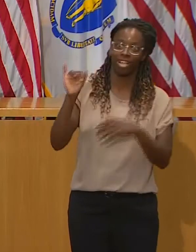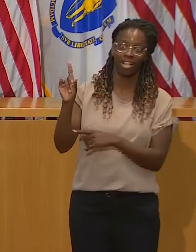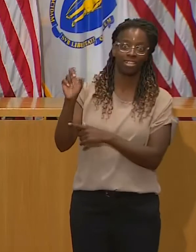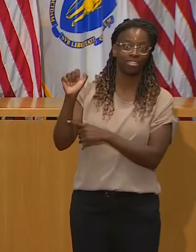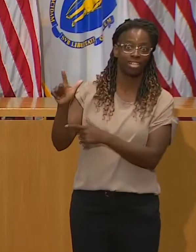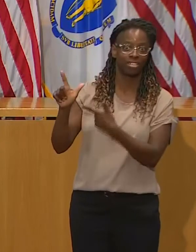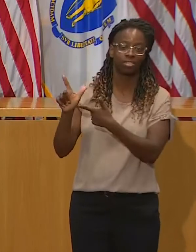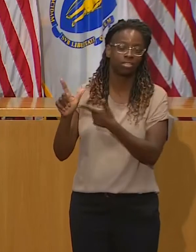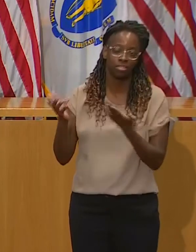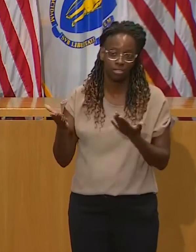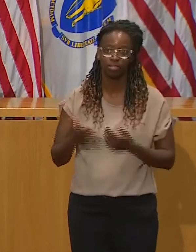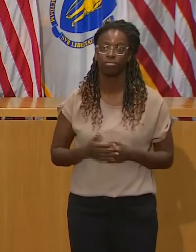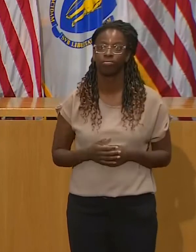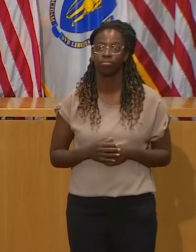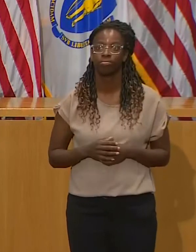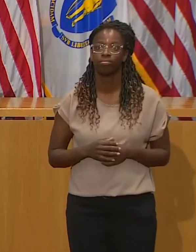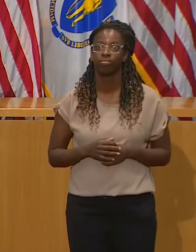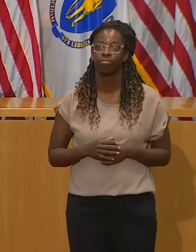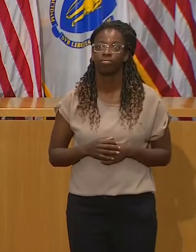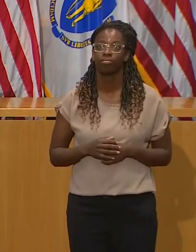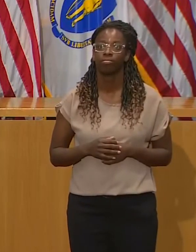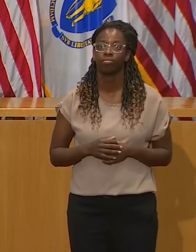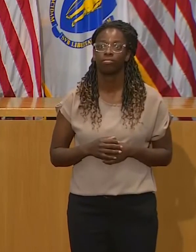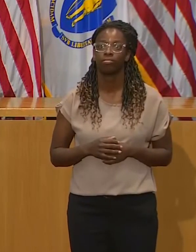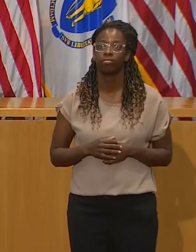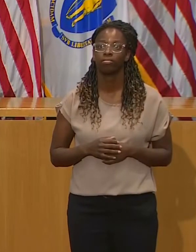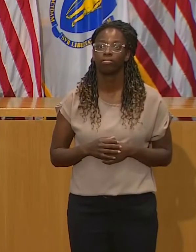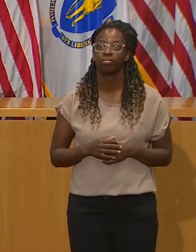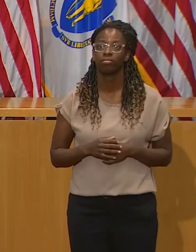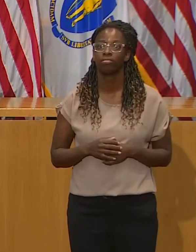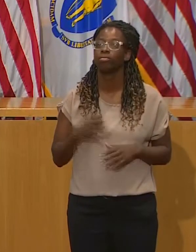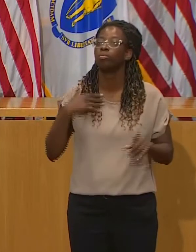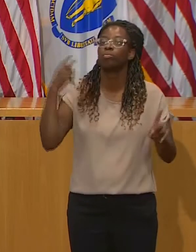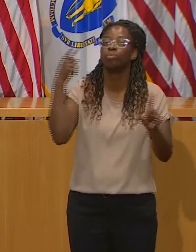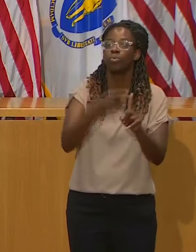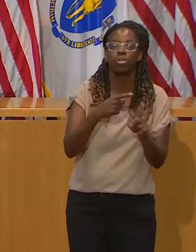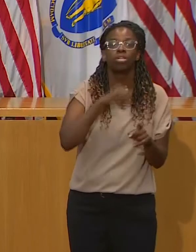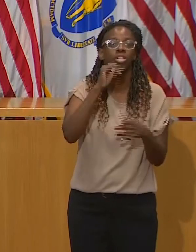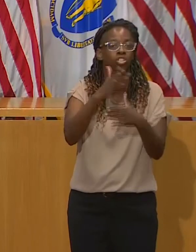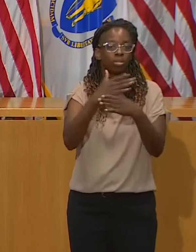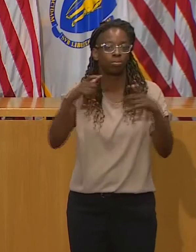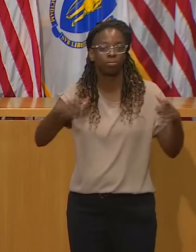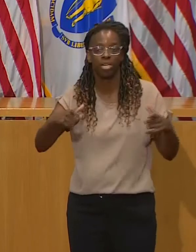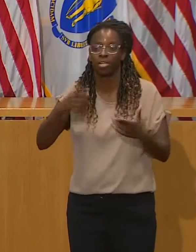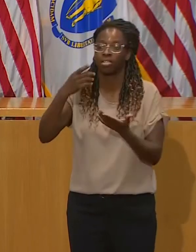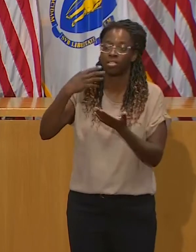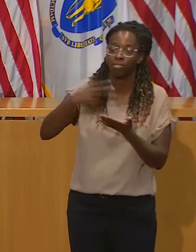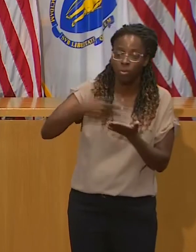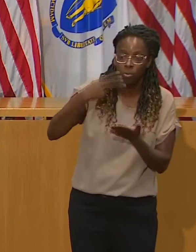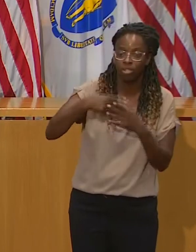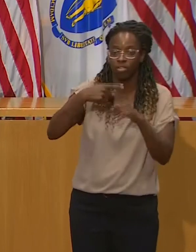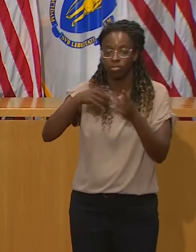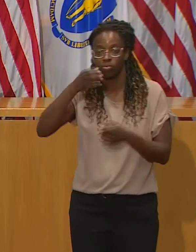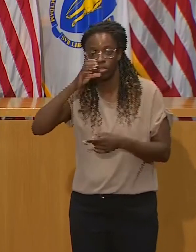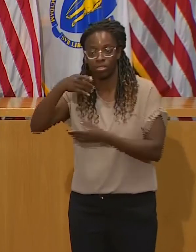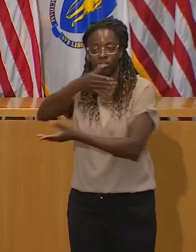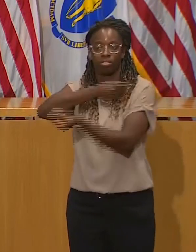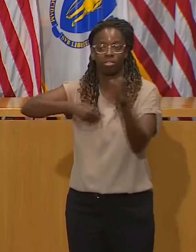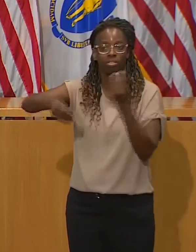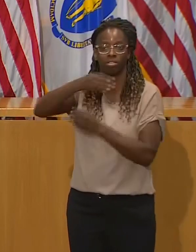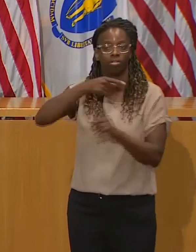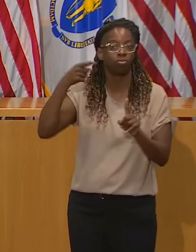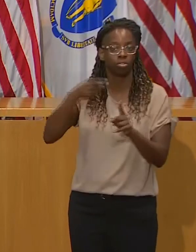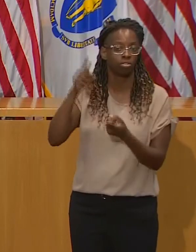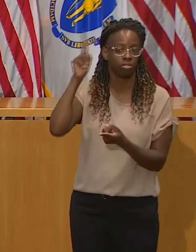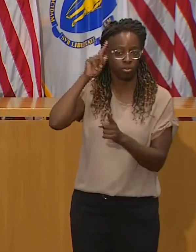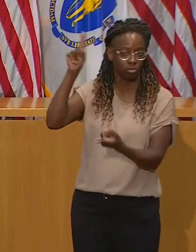like, taking, I mean, I don't know. There have been times where I'm sure I've seen something on my spouse's plate